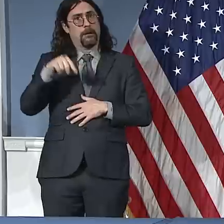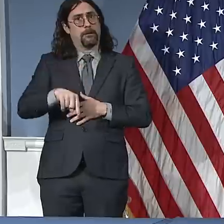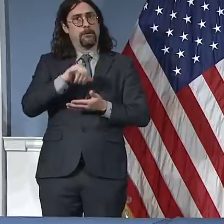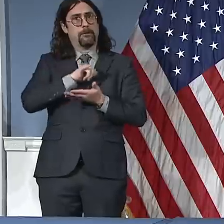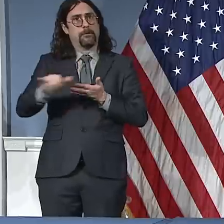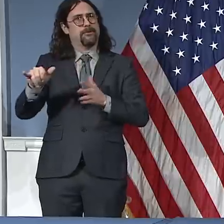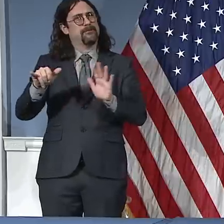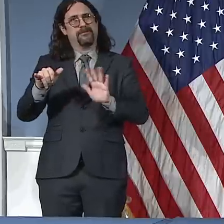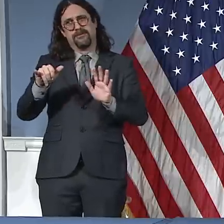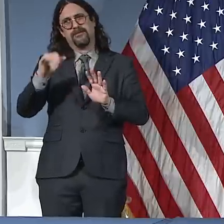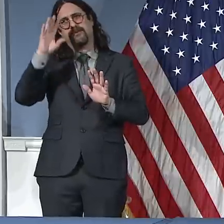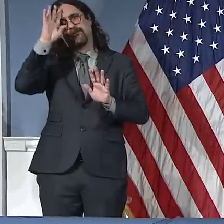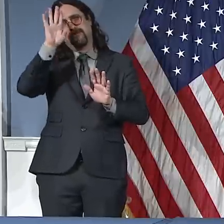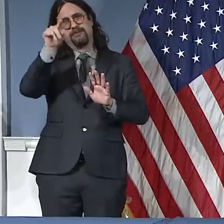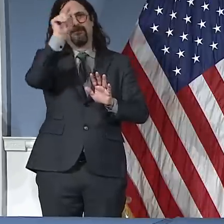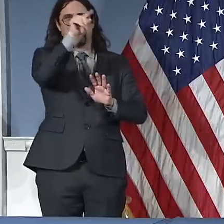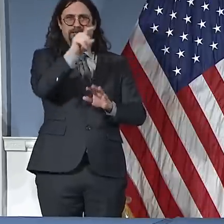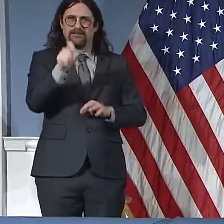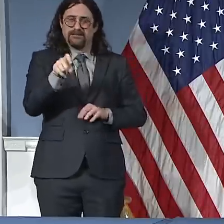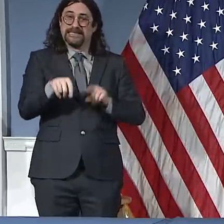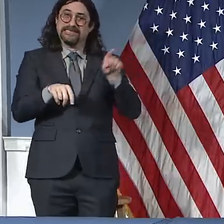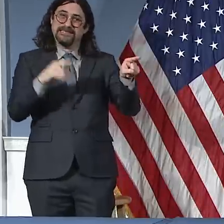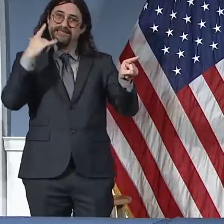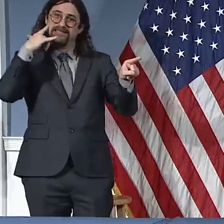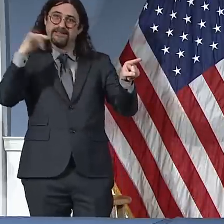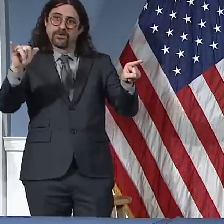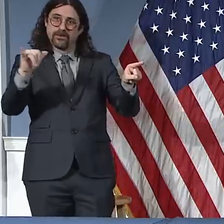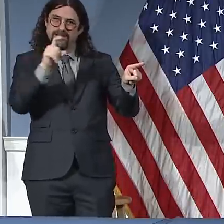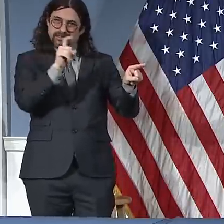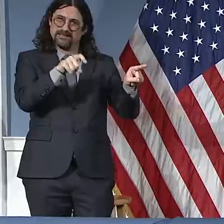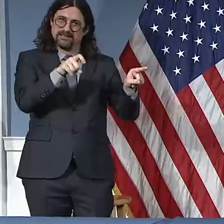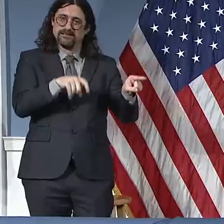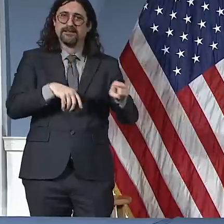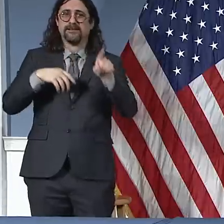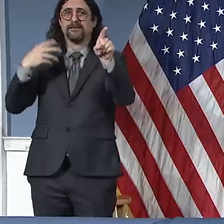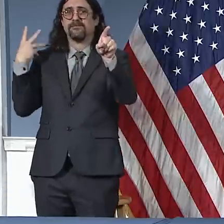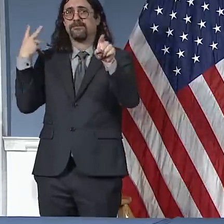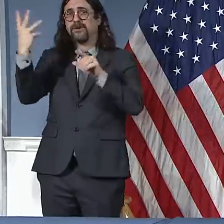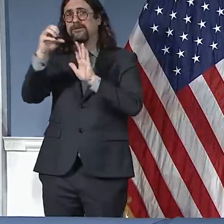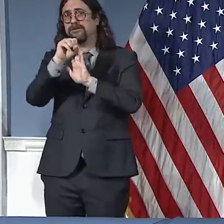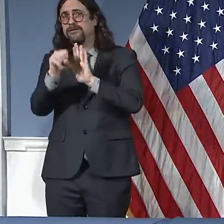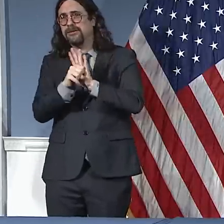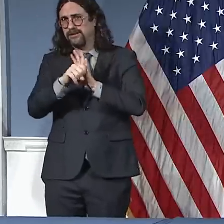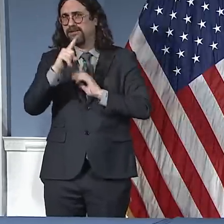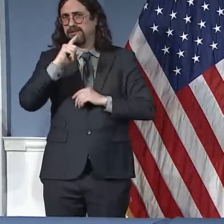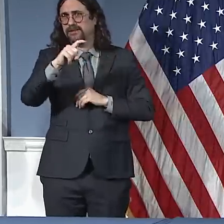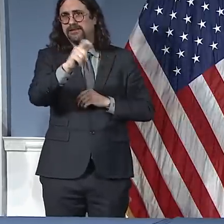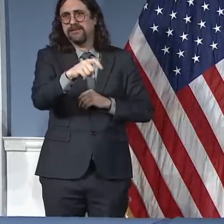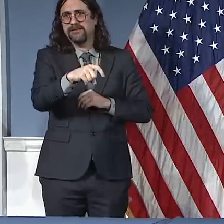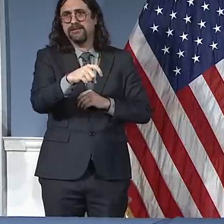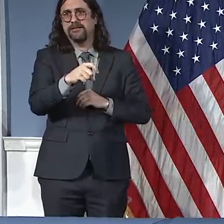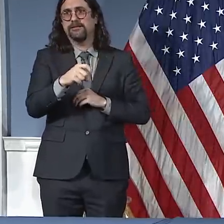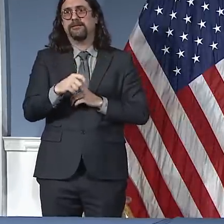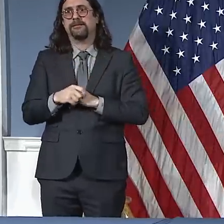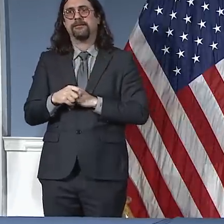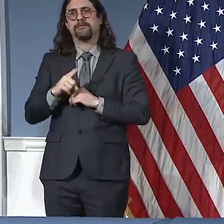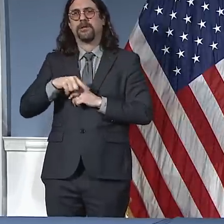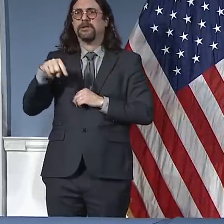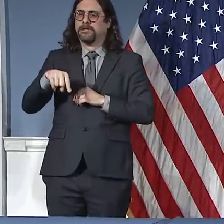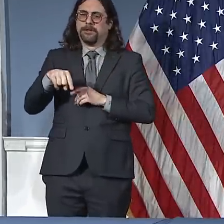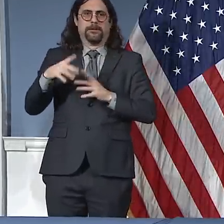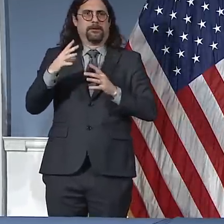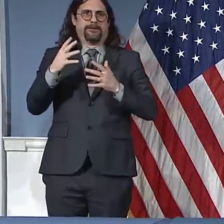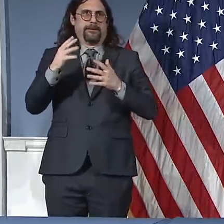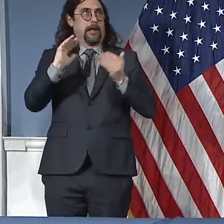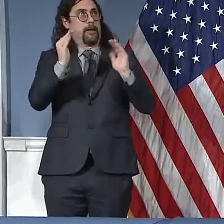And unfortunately, more states ahead will suffer. And my strong view is we need the ventilators, and all those who are at the front line need